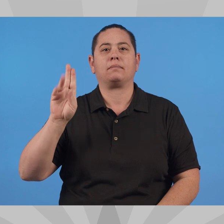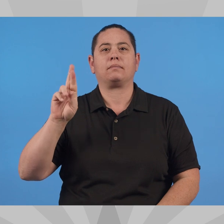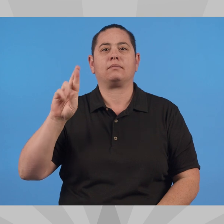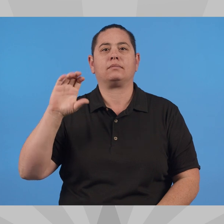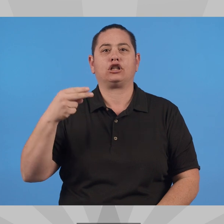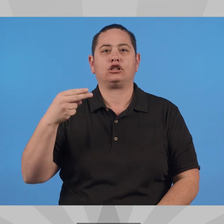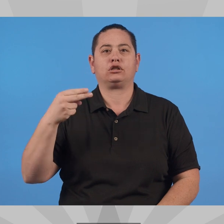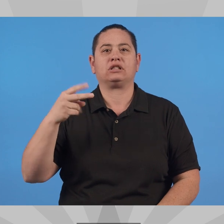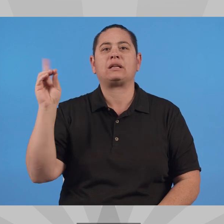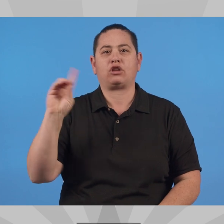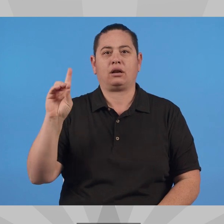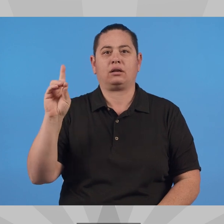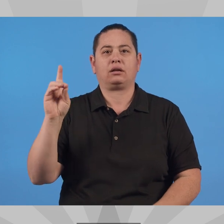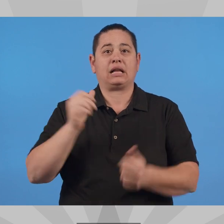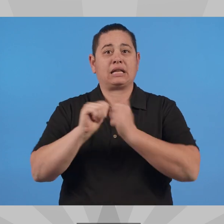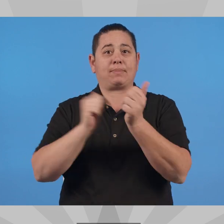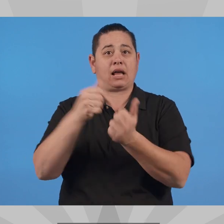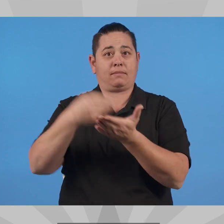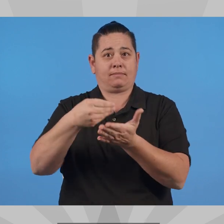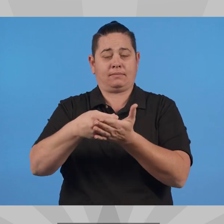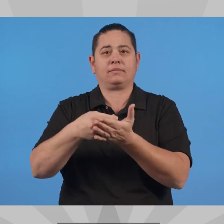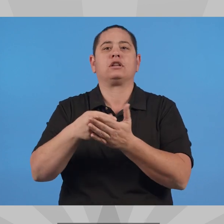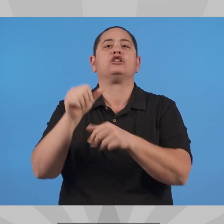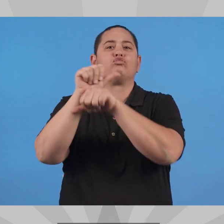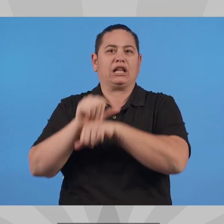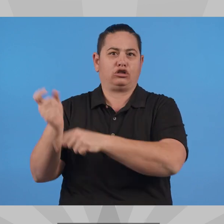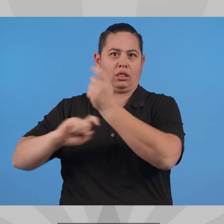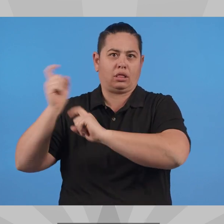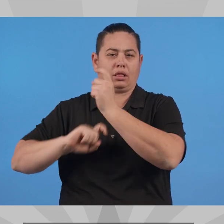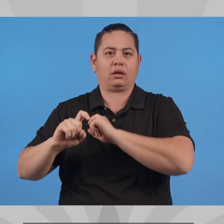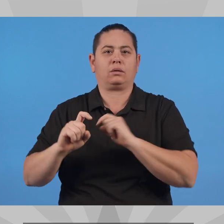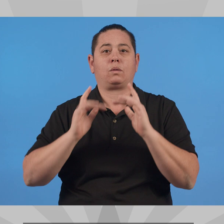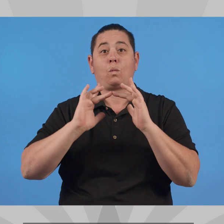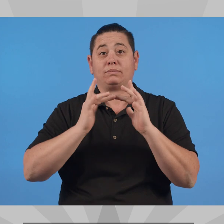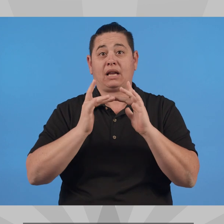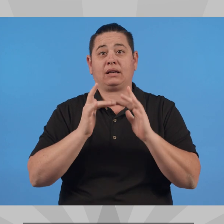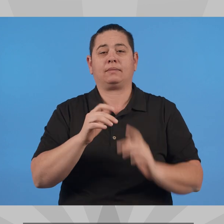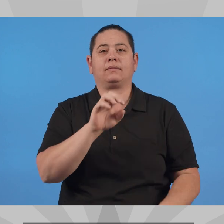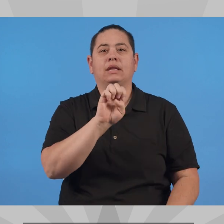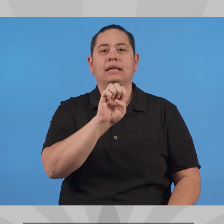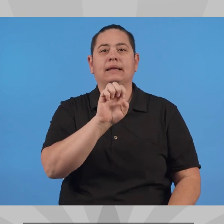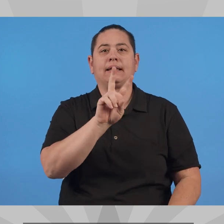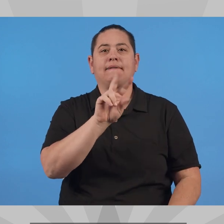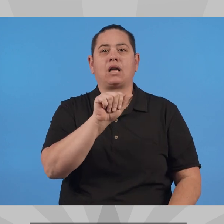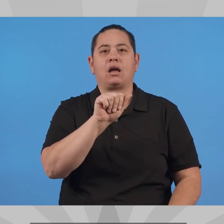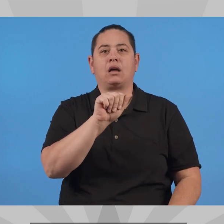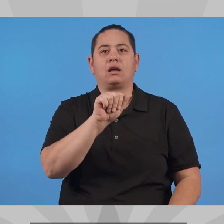Eva Birch, Party Democratic, campaign funding traditional,